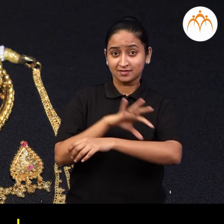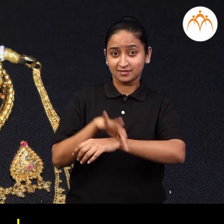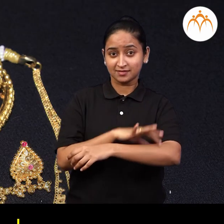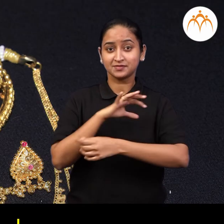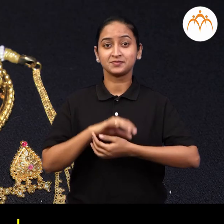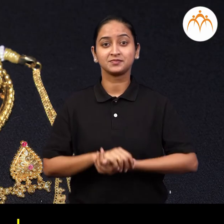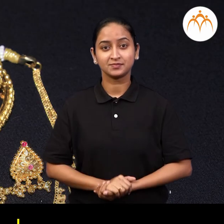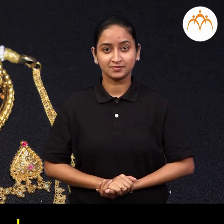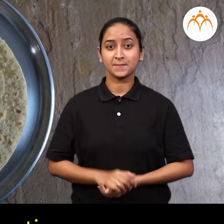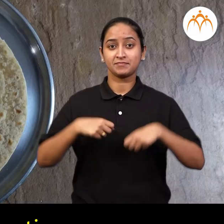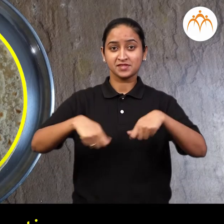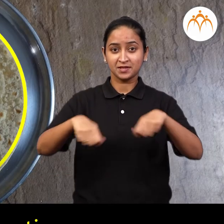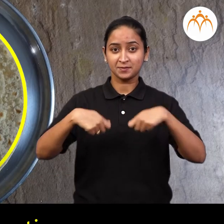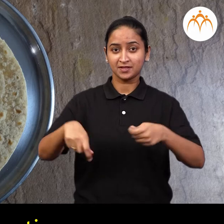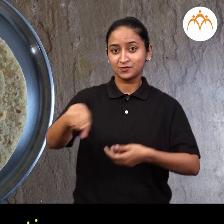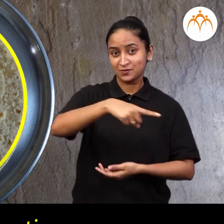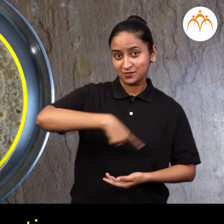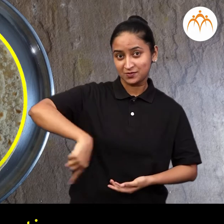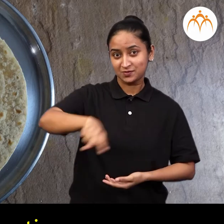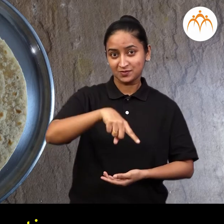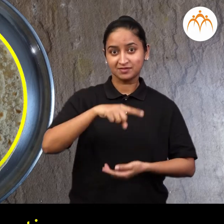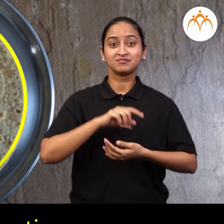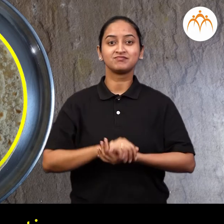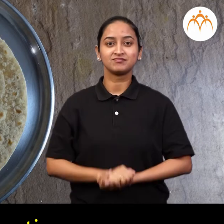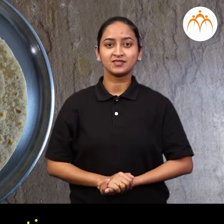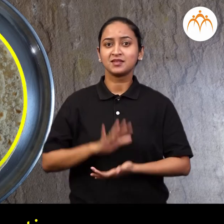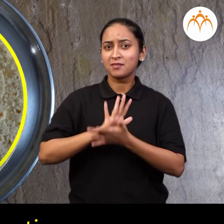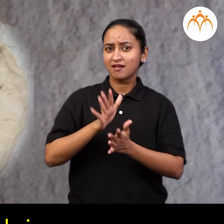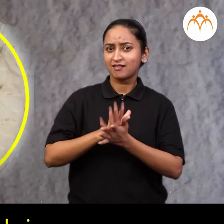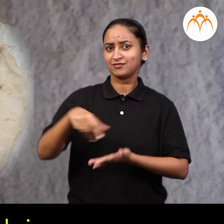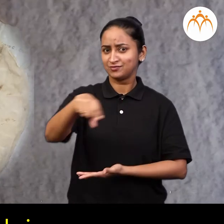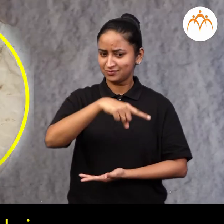Bangle, Chapati and Bhakri.